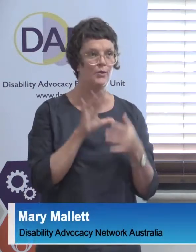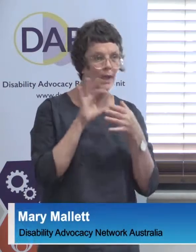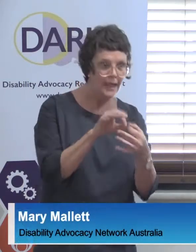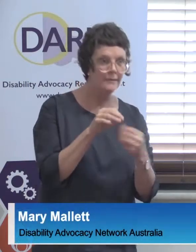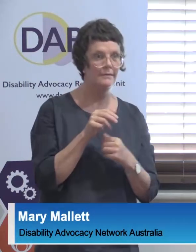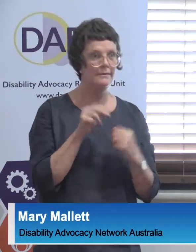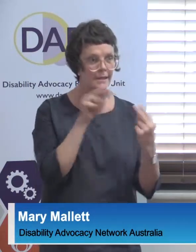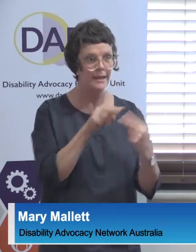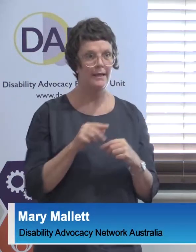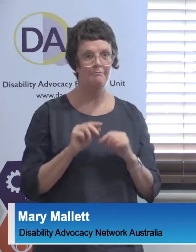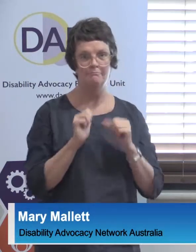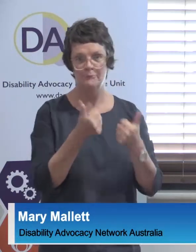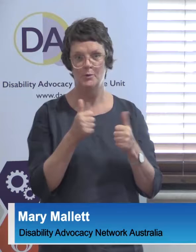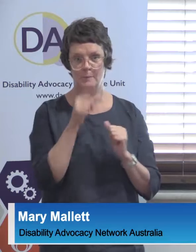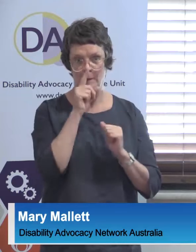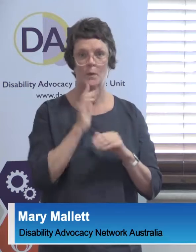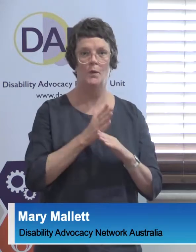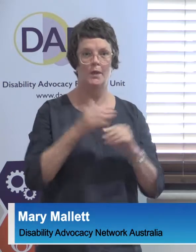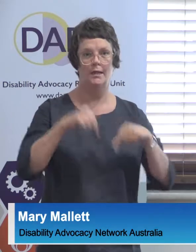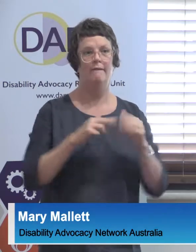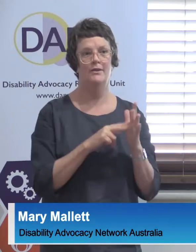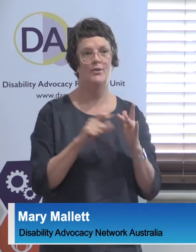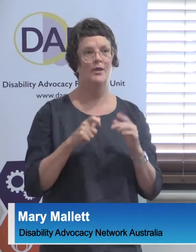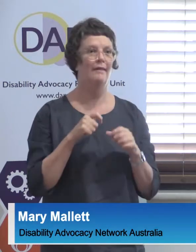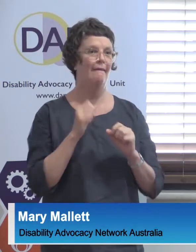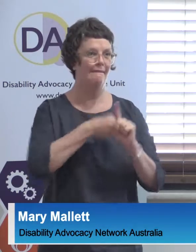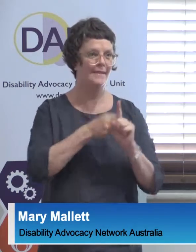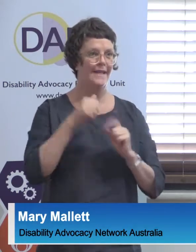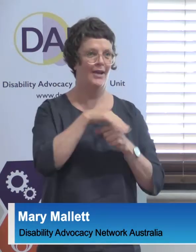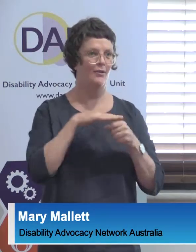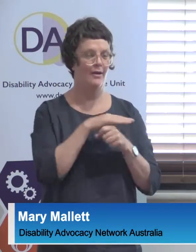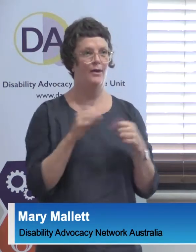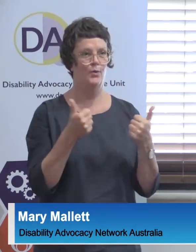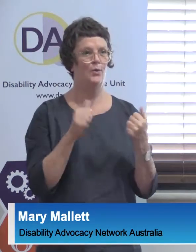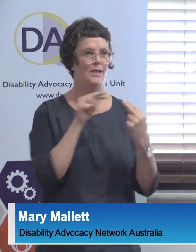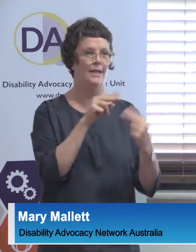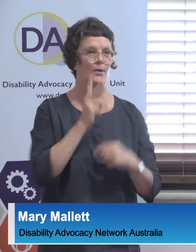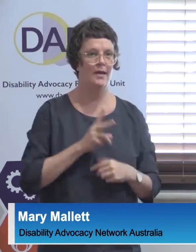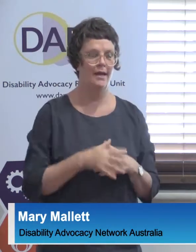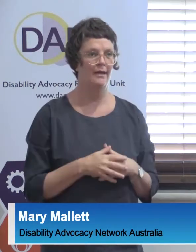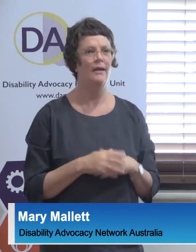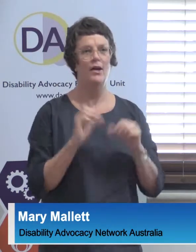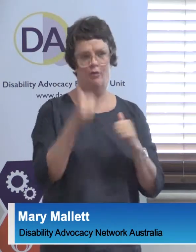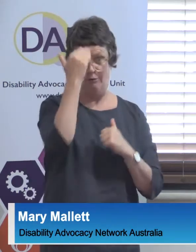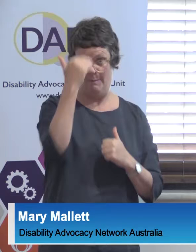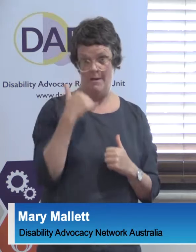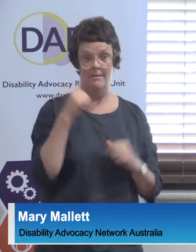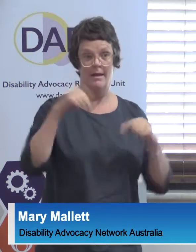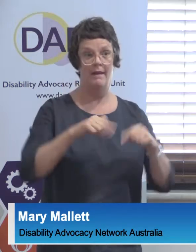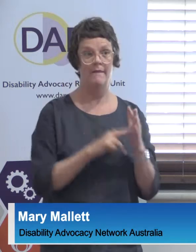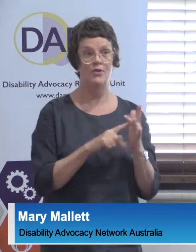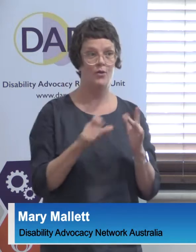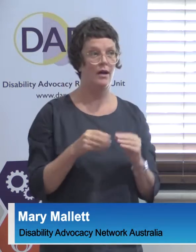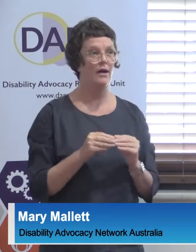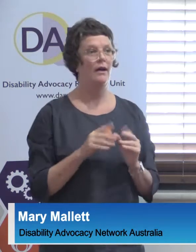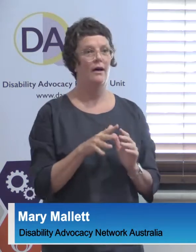of good people working down here in the advocacy sector. And it's always just this great reminder to me that, and